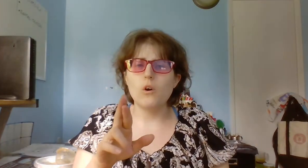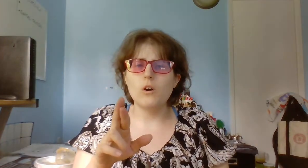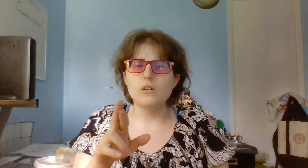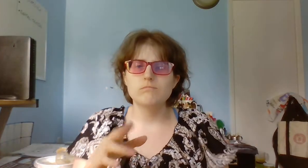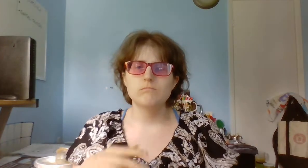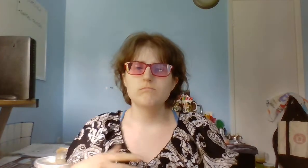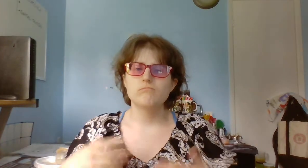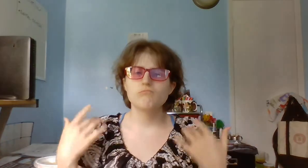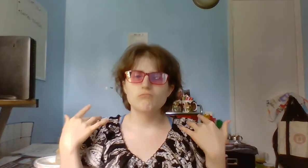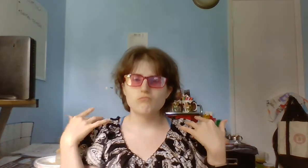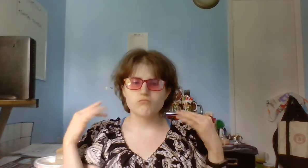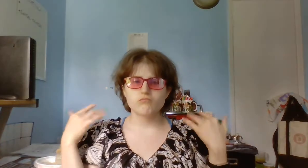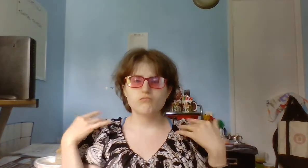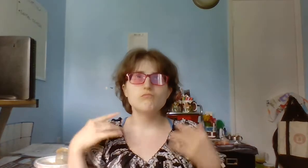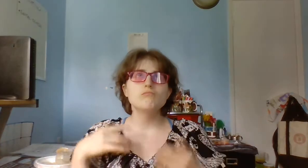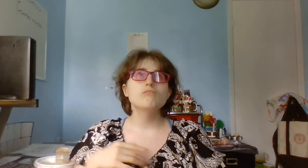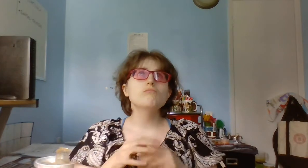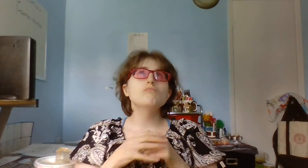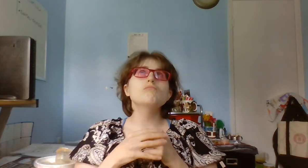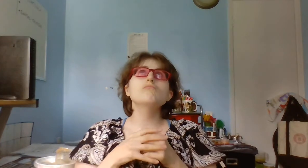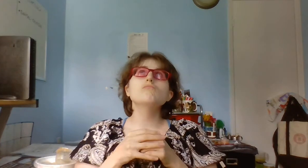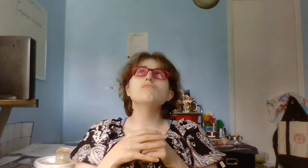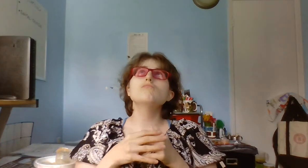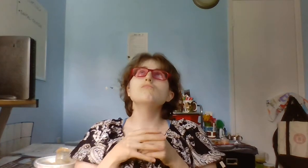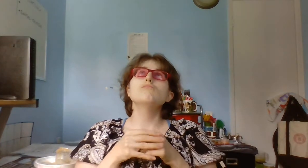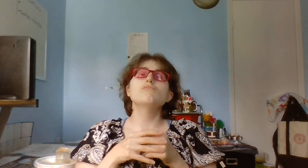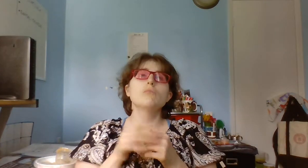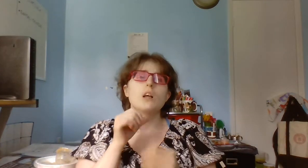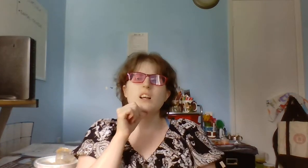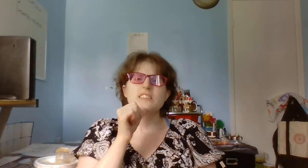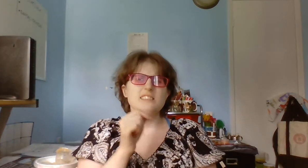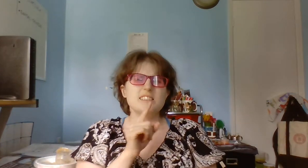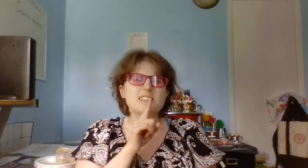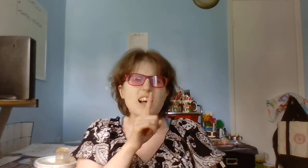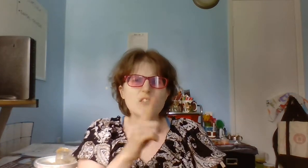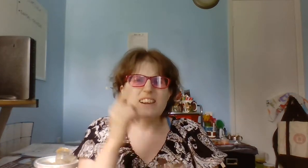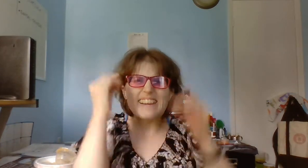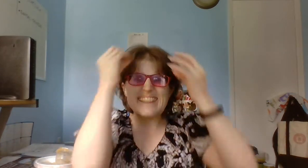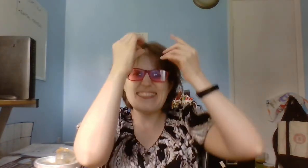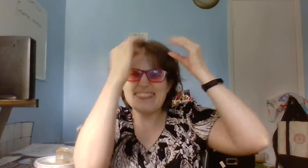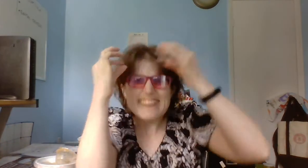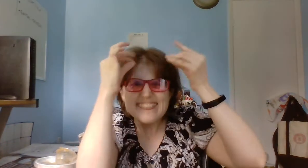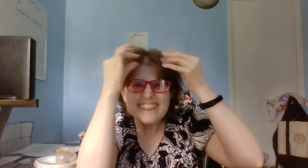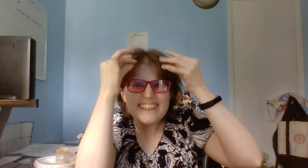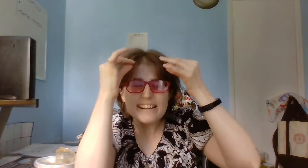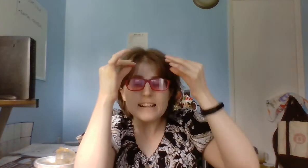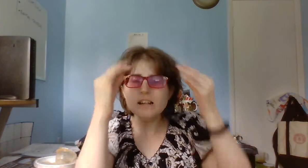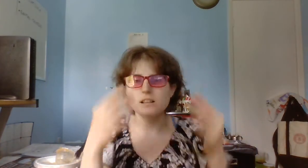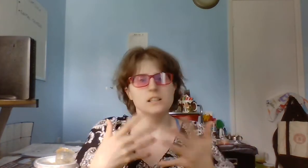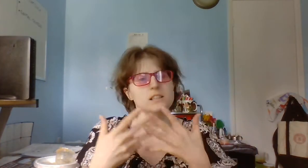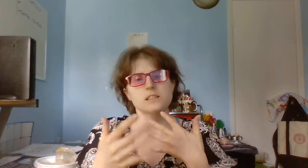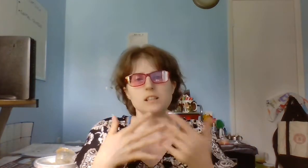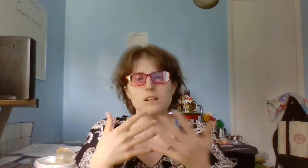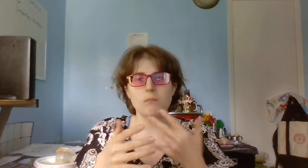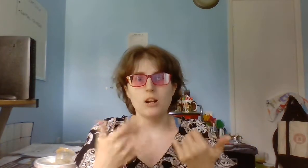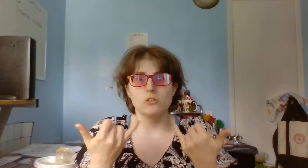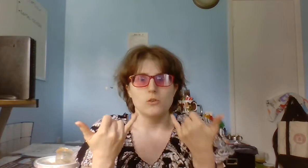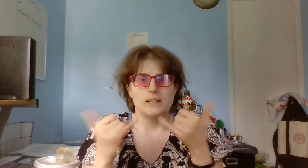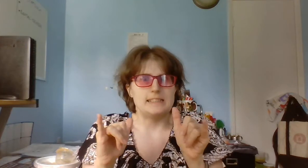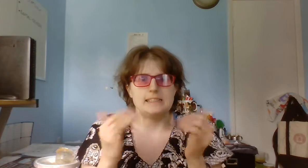not really thinking, it doesn't matter, it's